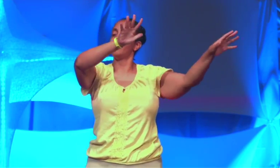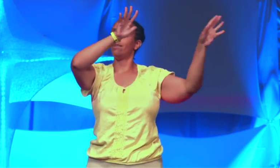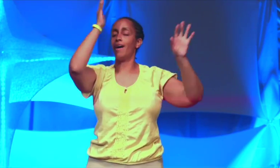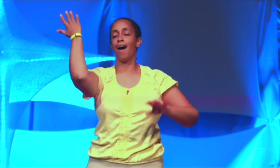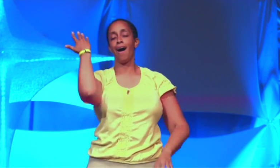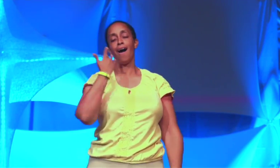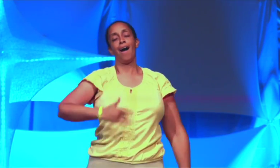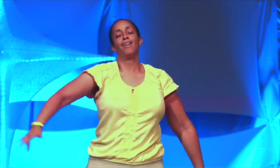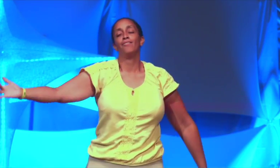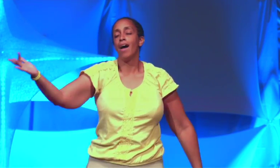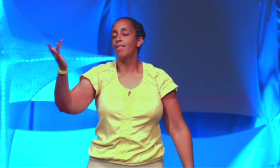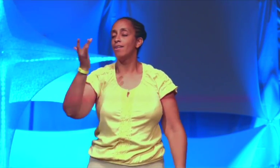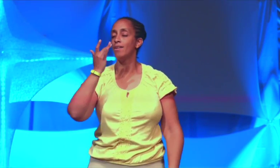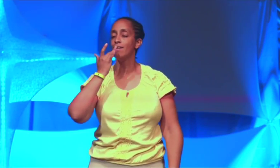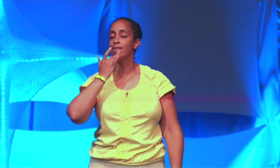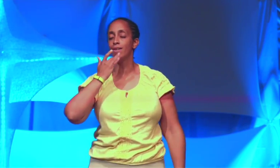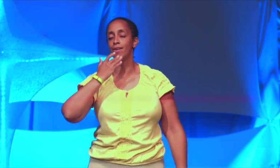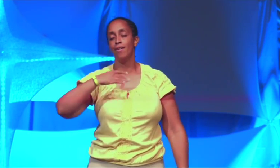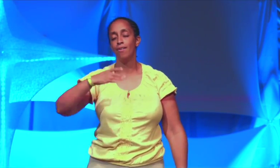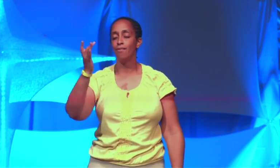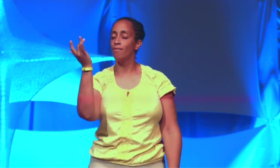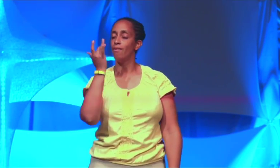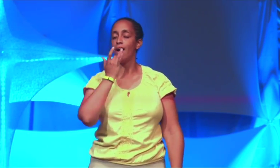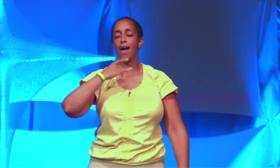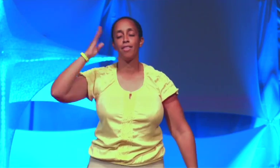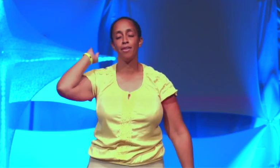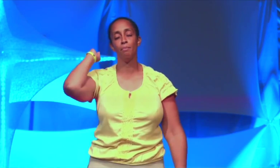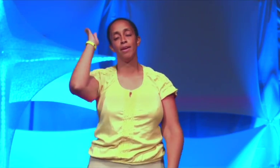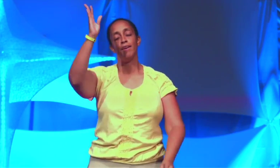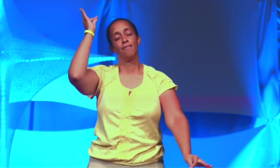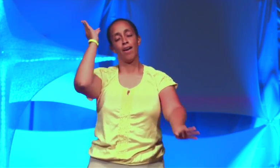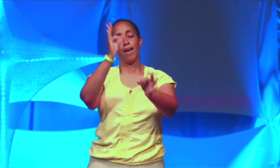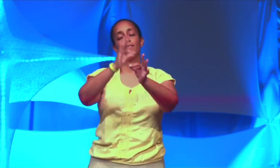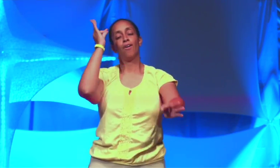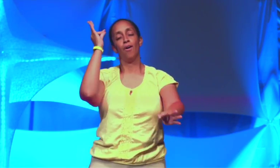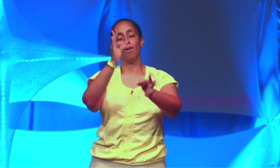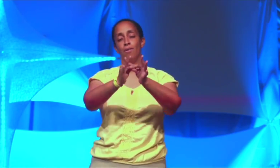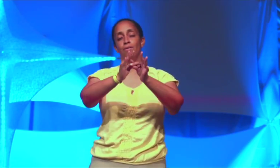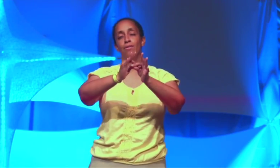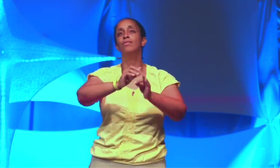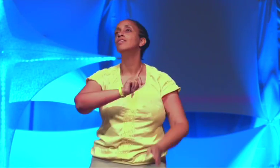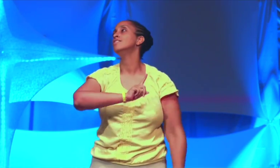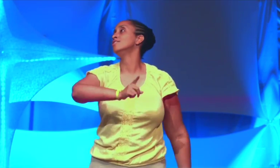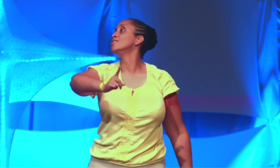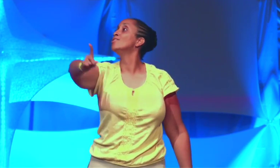I'd rather, rather be faithful to